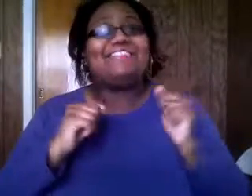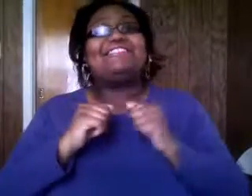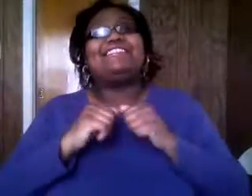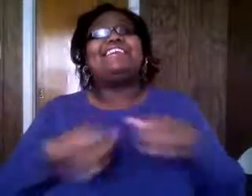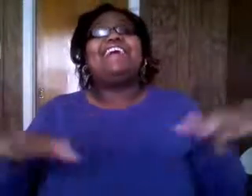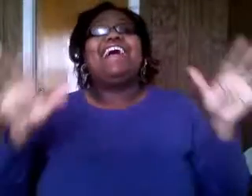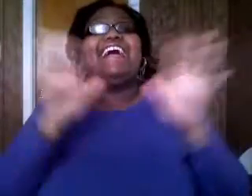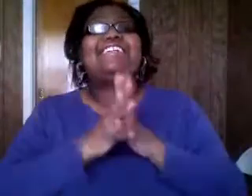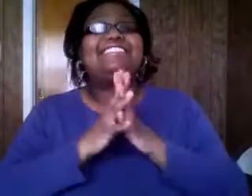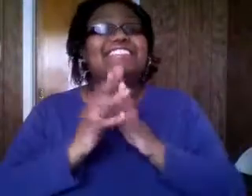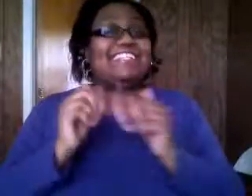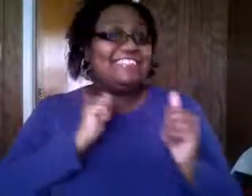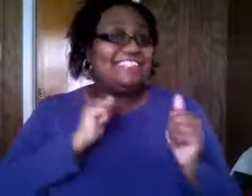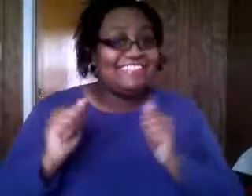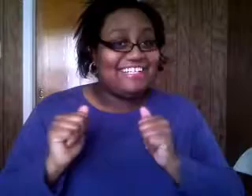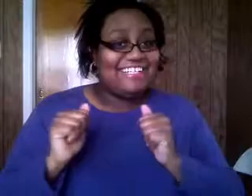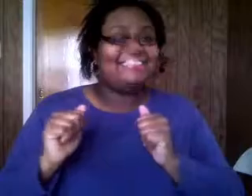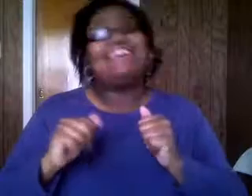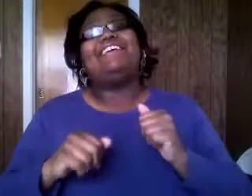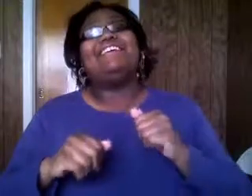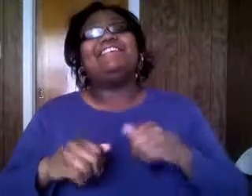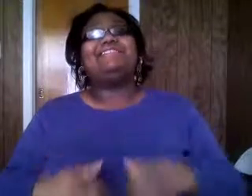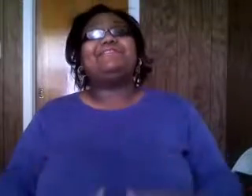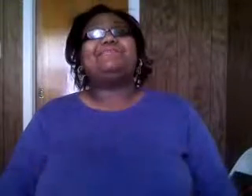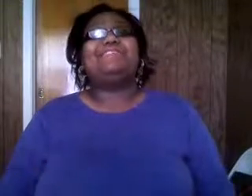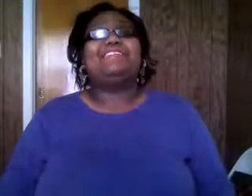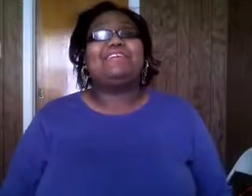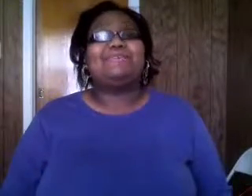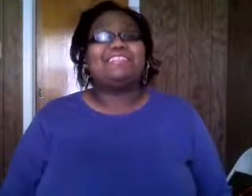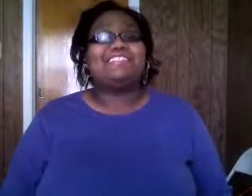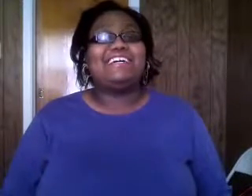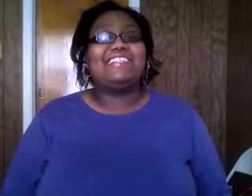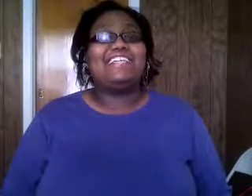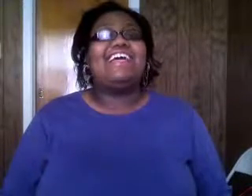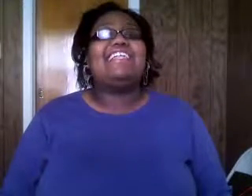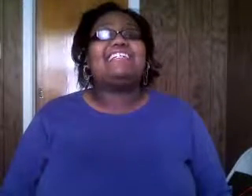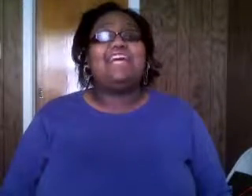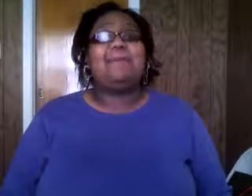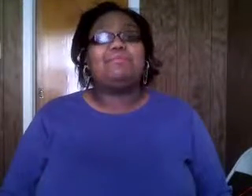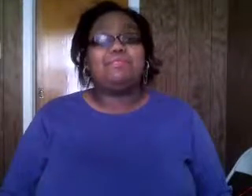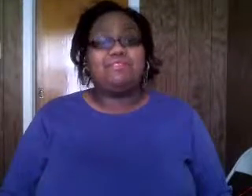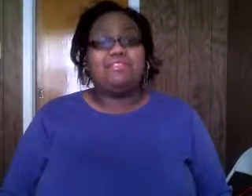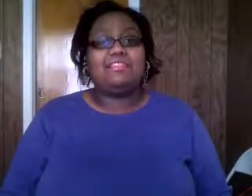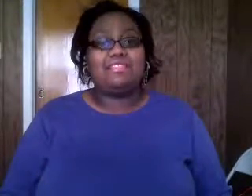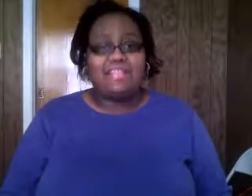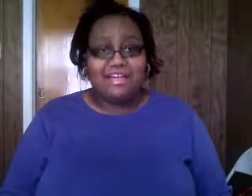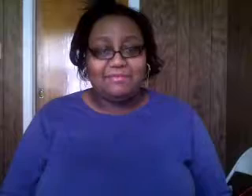what you see and to share share share on all your social media networking sites that you happen to be on at this time